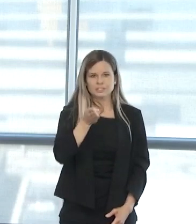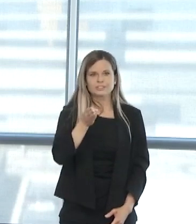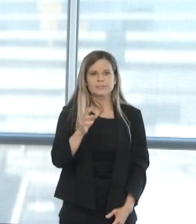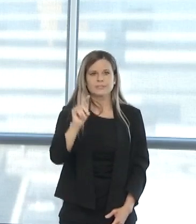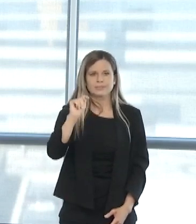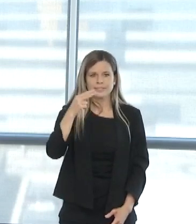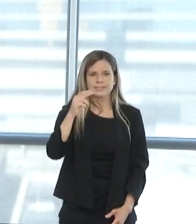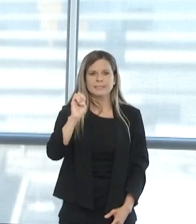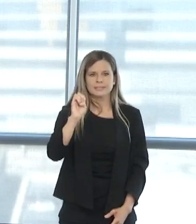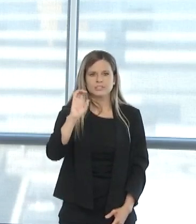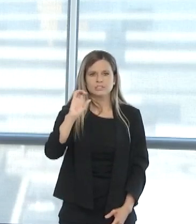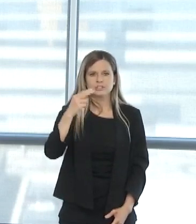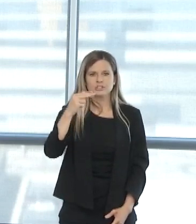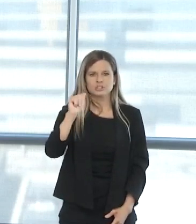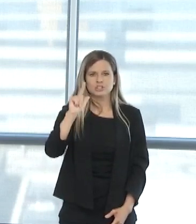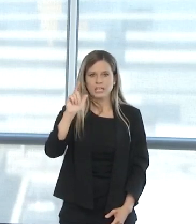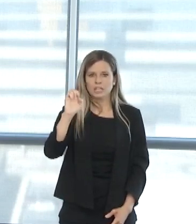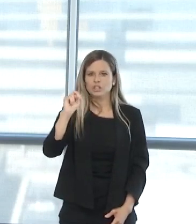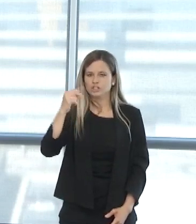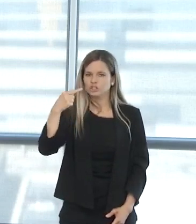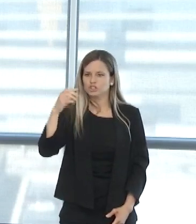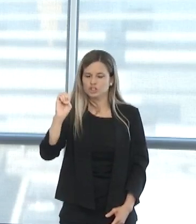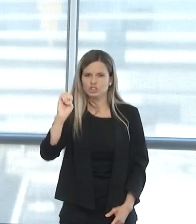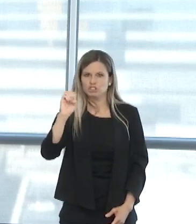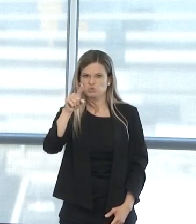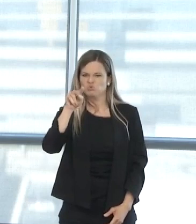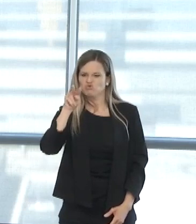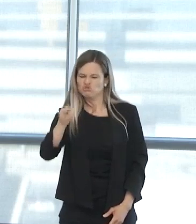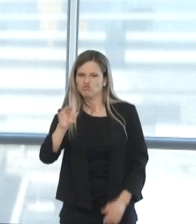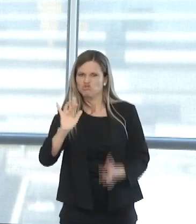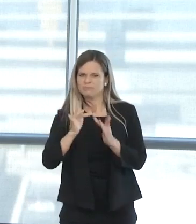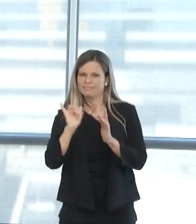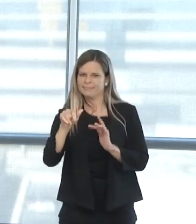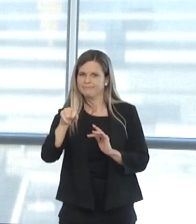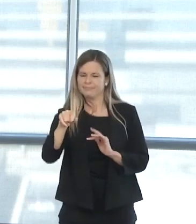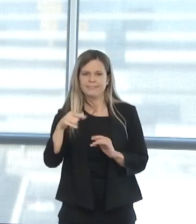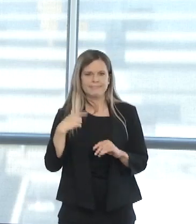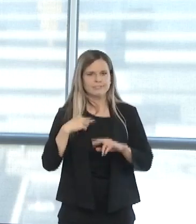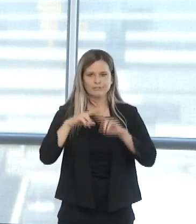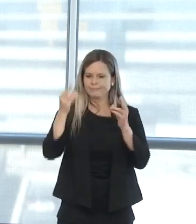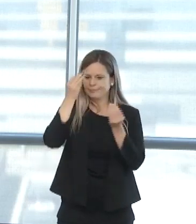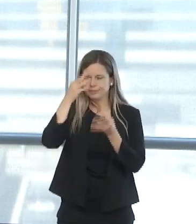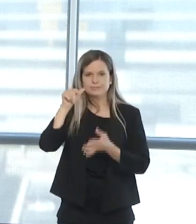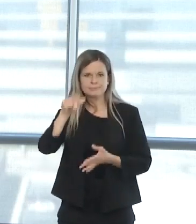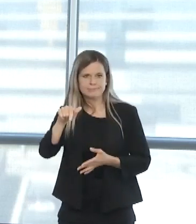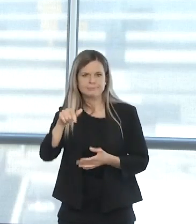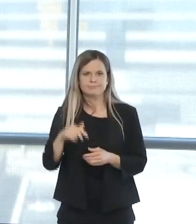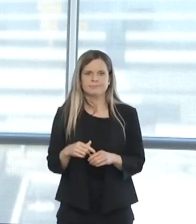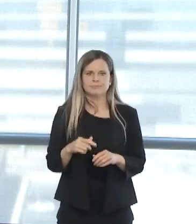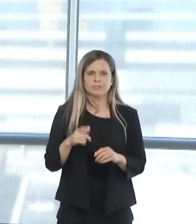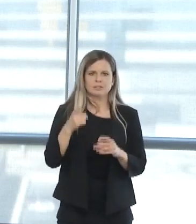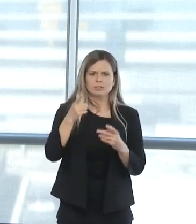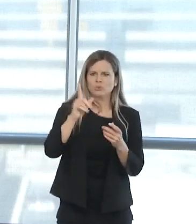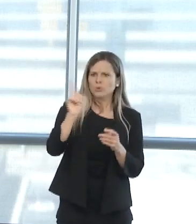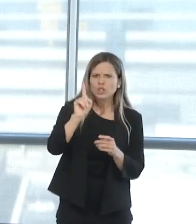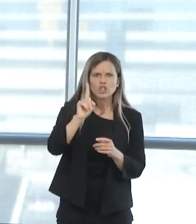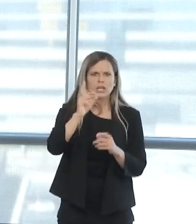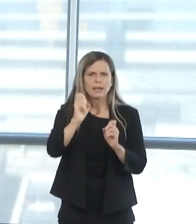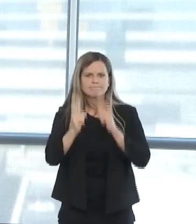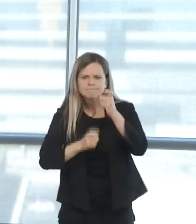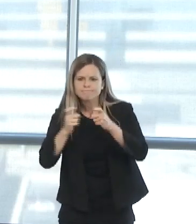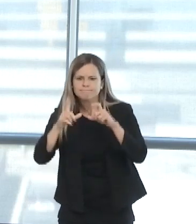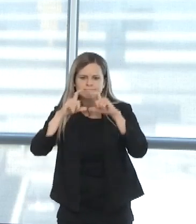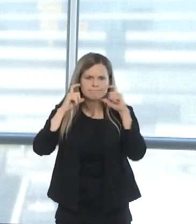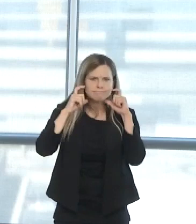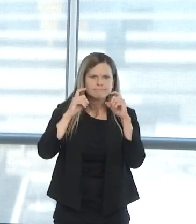We have team members coordinating in-kind donation drop-offs and working with our health system partners across the city